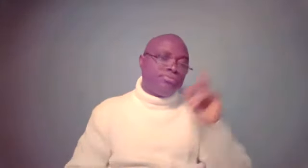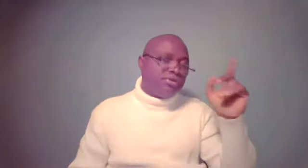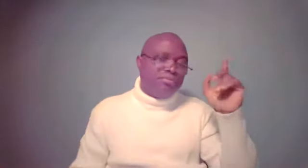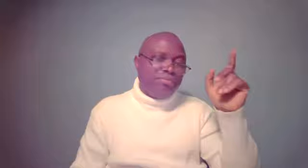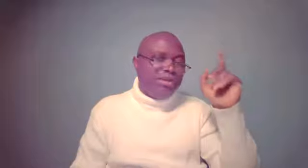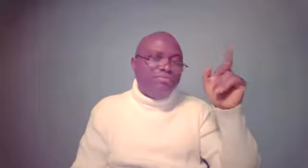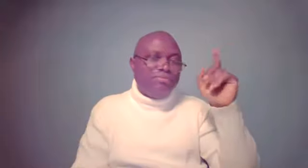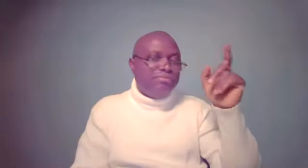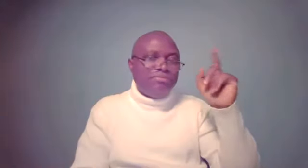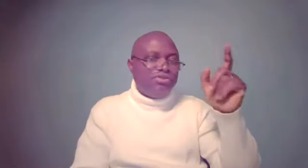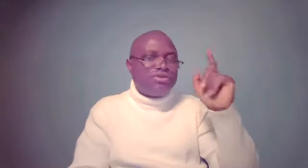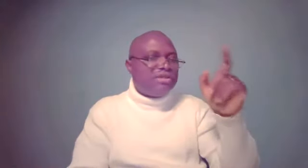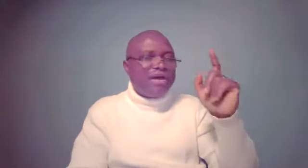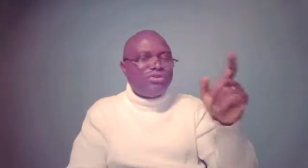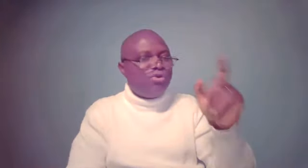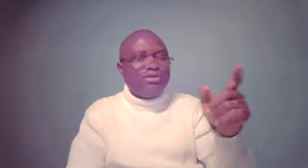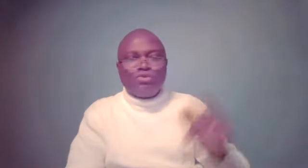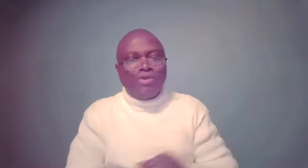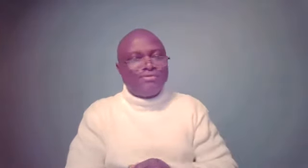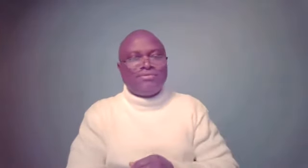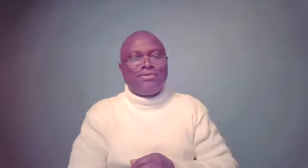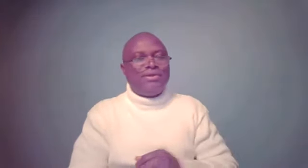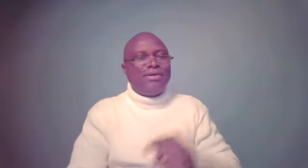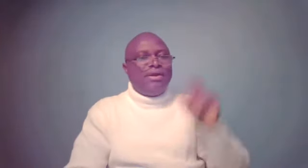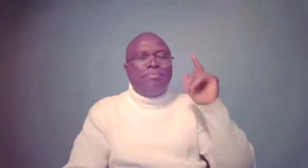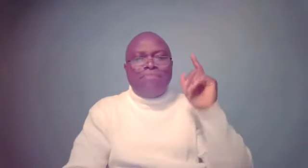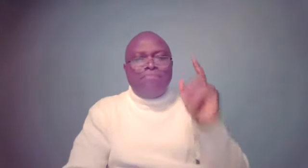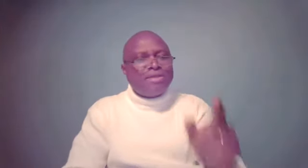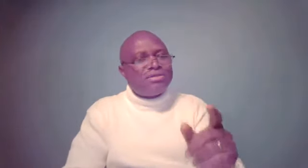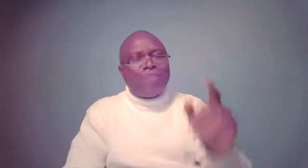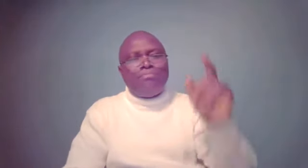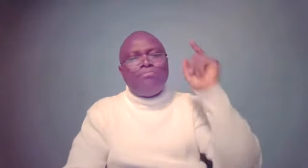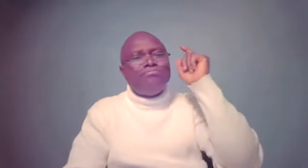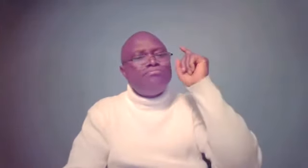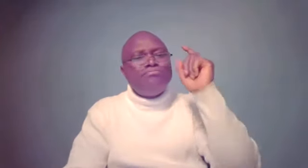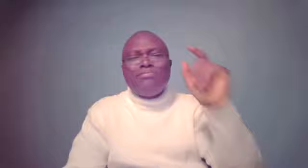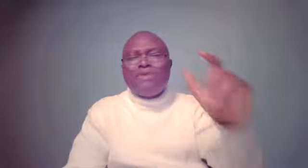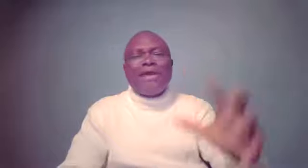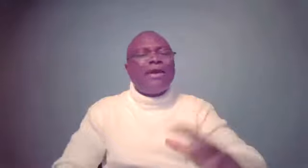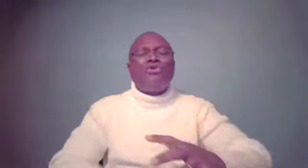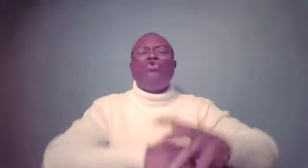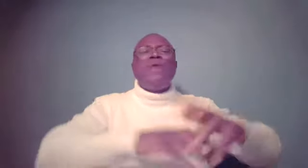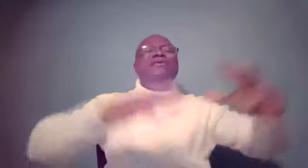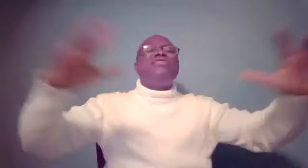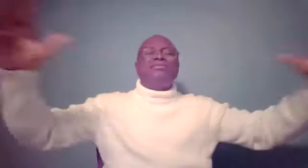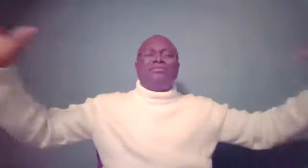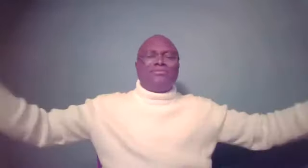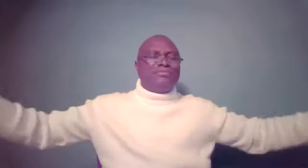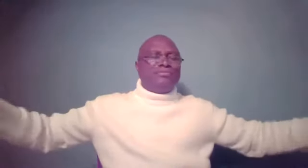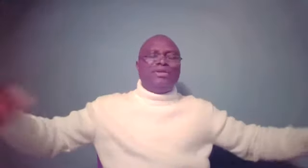But Joseph had told this woman, my master, I could do anything. He